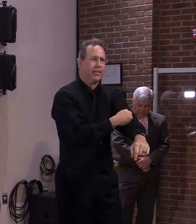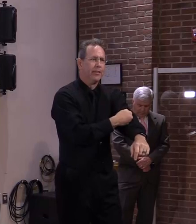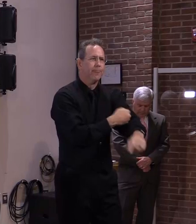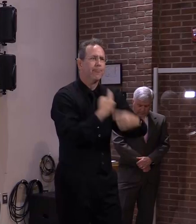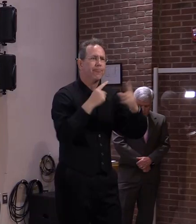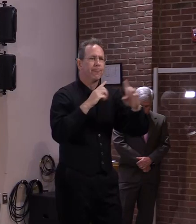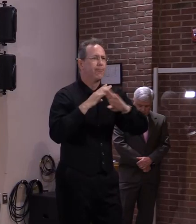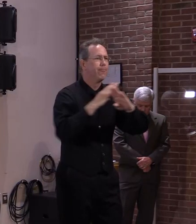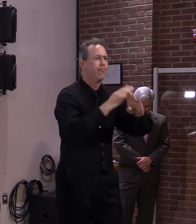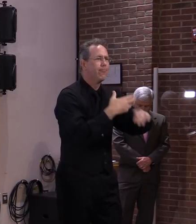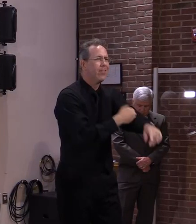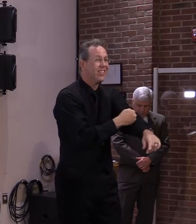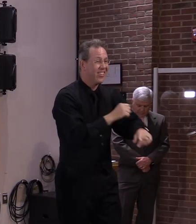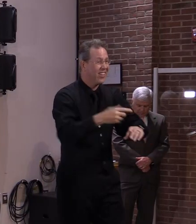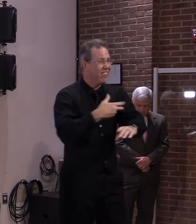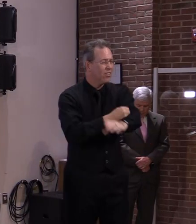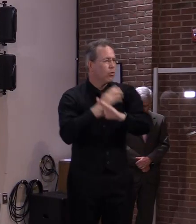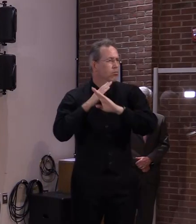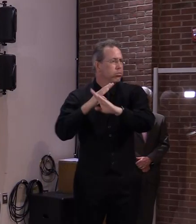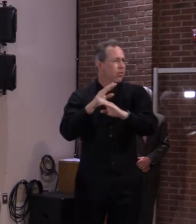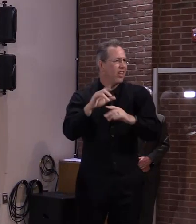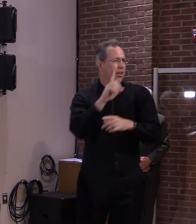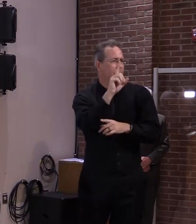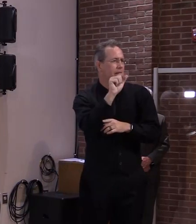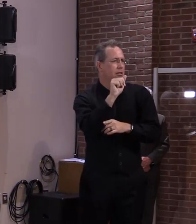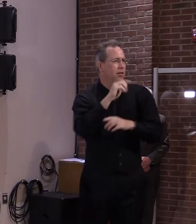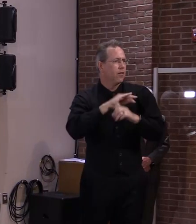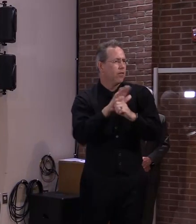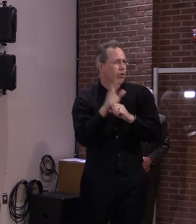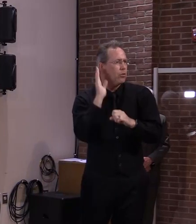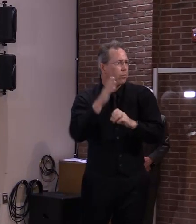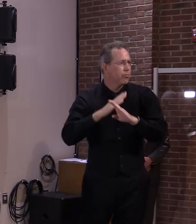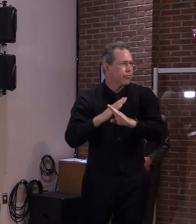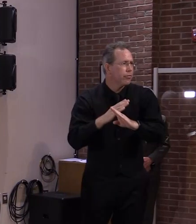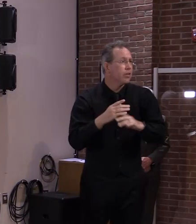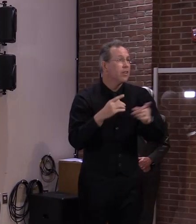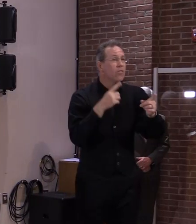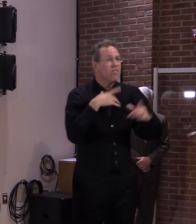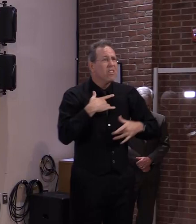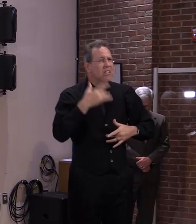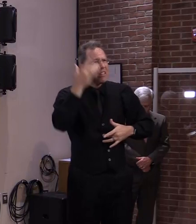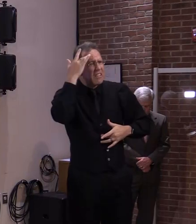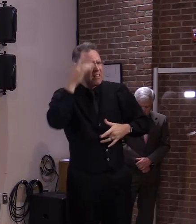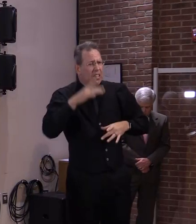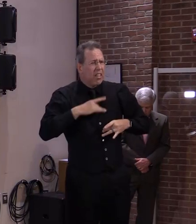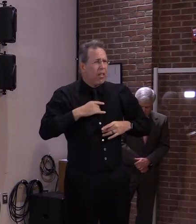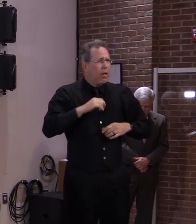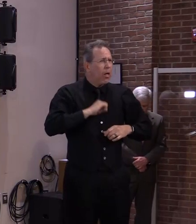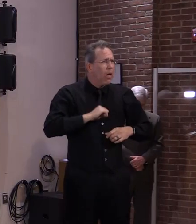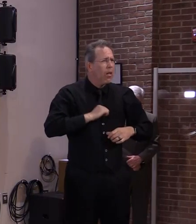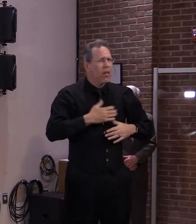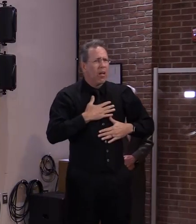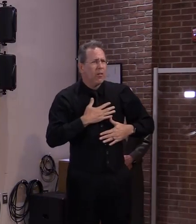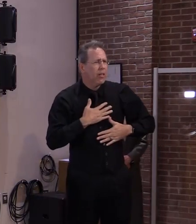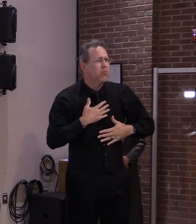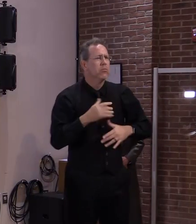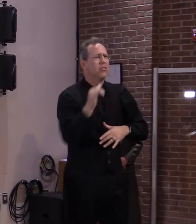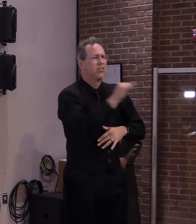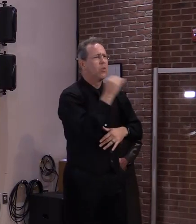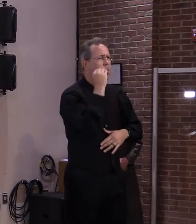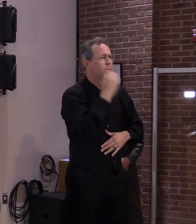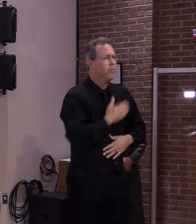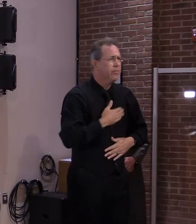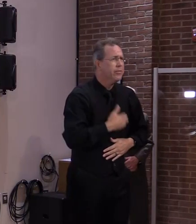home if you're sick. Because then, the virus quickly reaches a dead end in Vermont, and it can't be